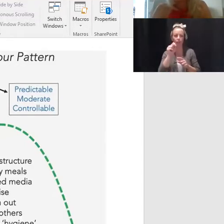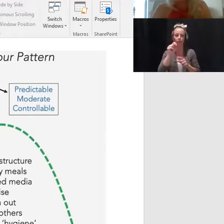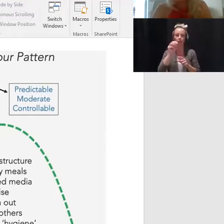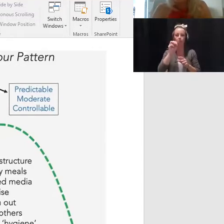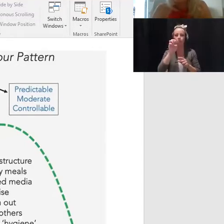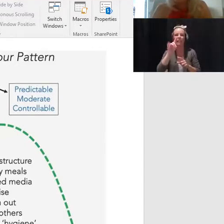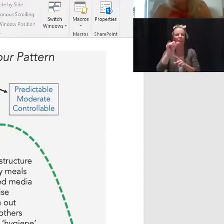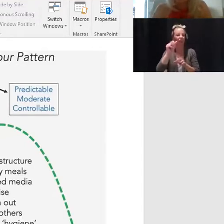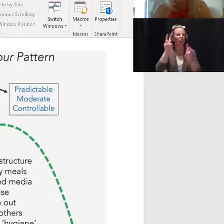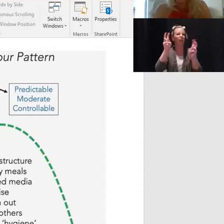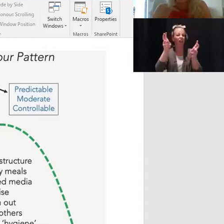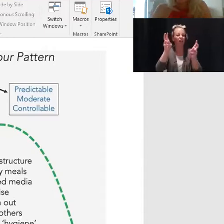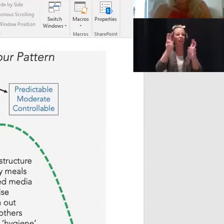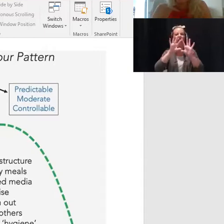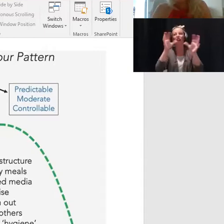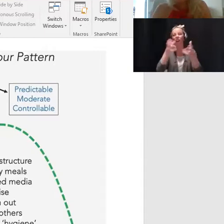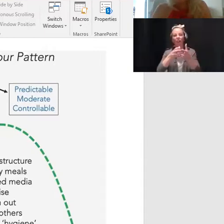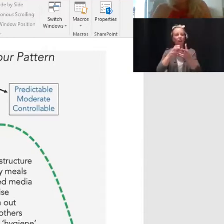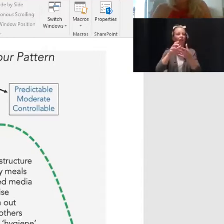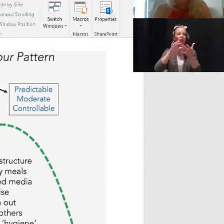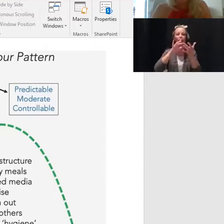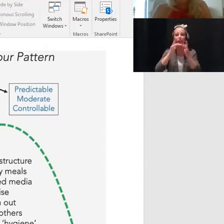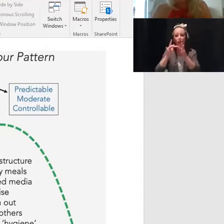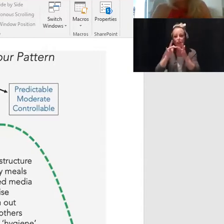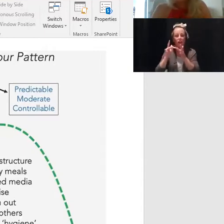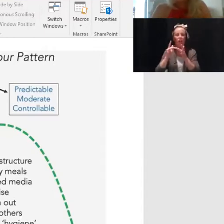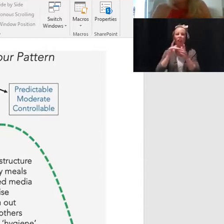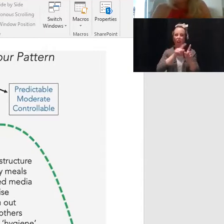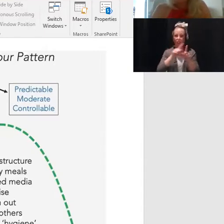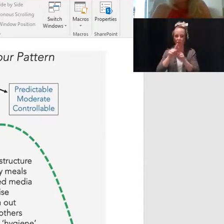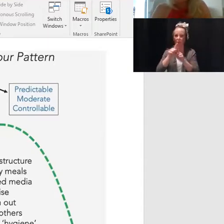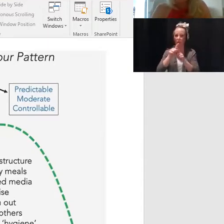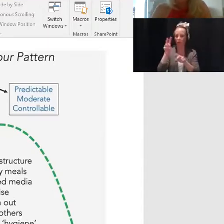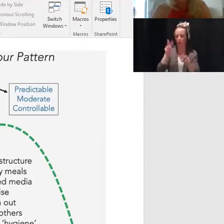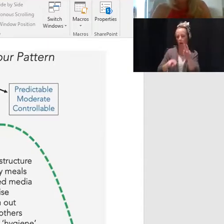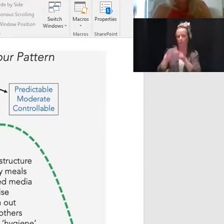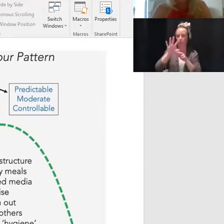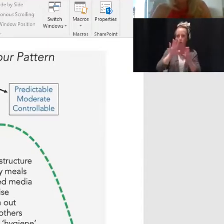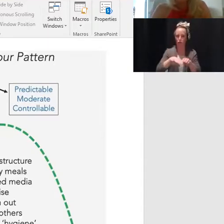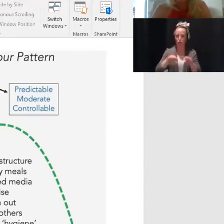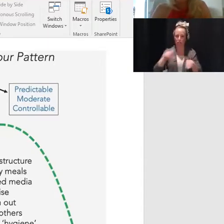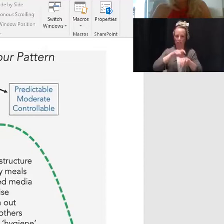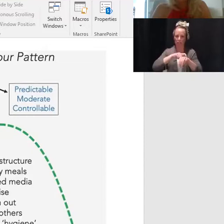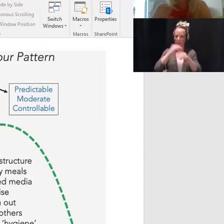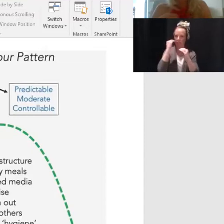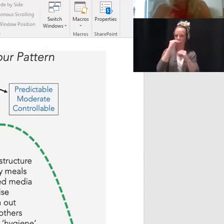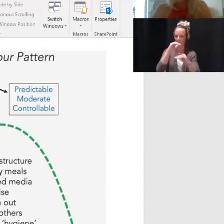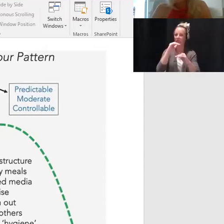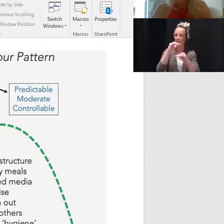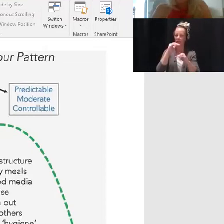limit our time and our children's time on this tool. And instead look for opportunities to create more